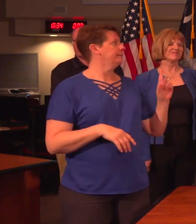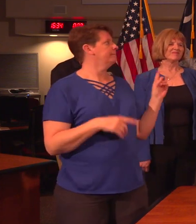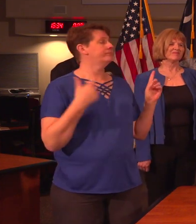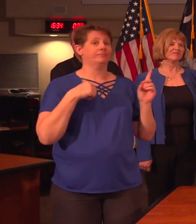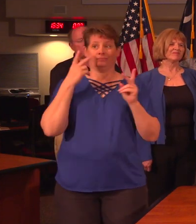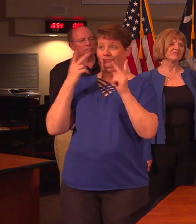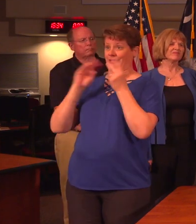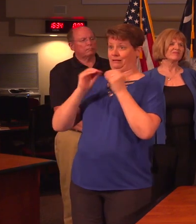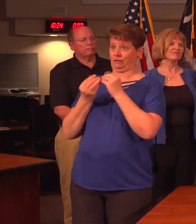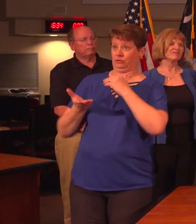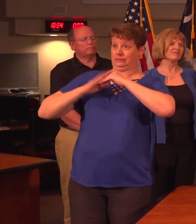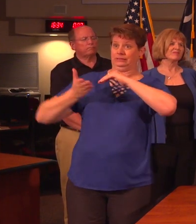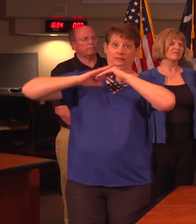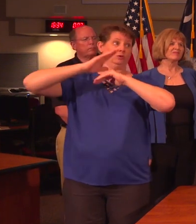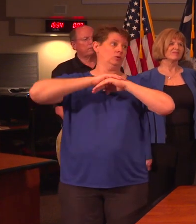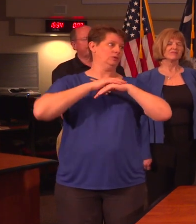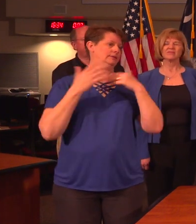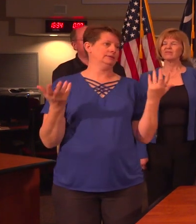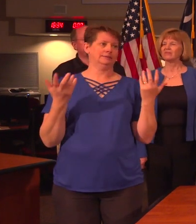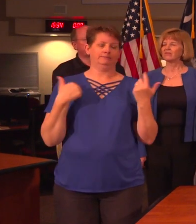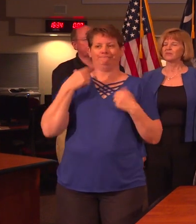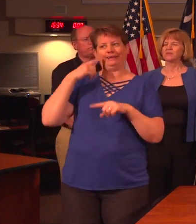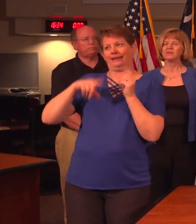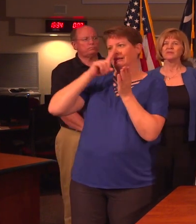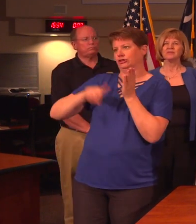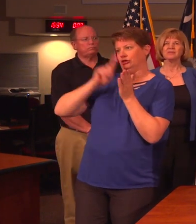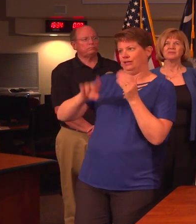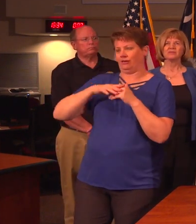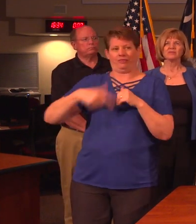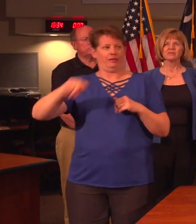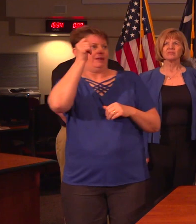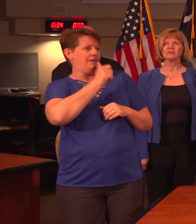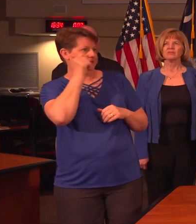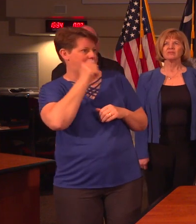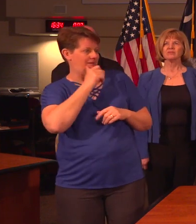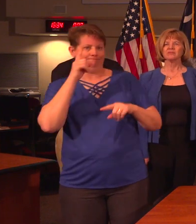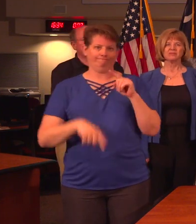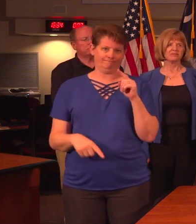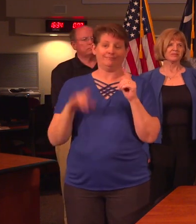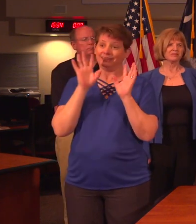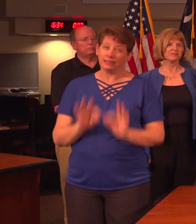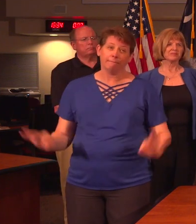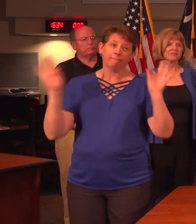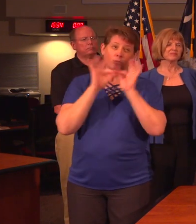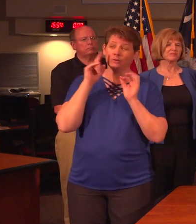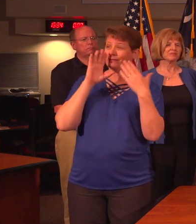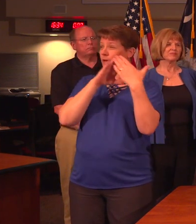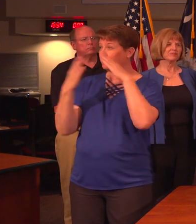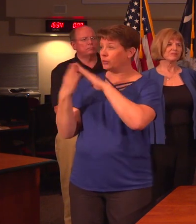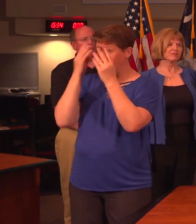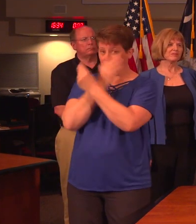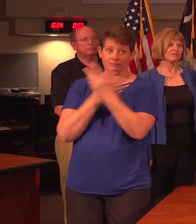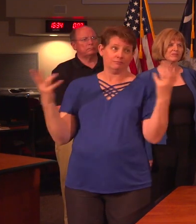begin to increase, we do not have a way to check on individuals every day and check on their location, and this is the importance of these community-wide